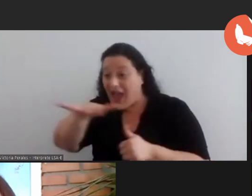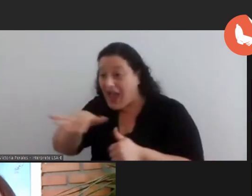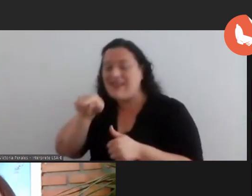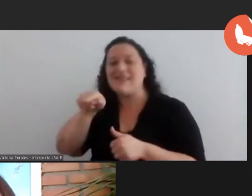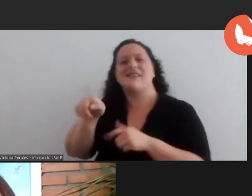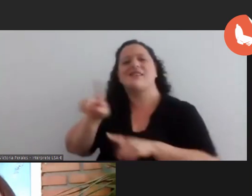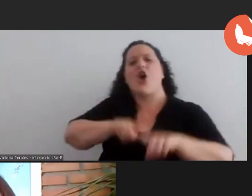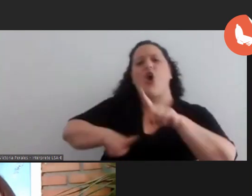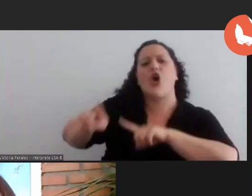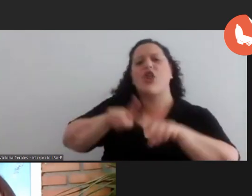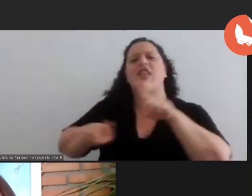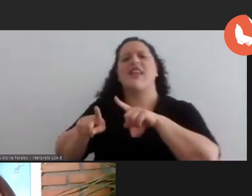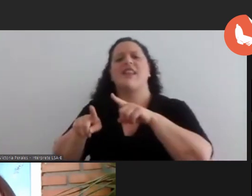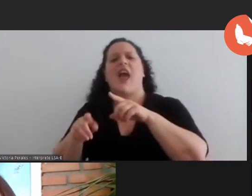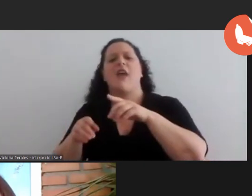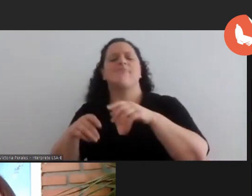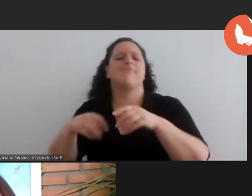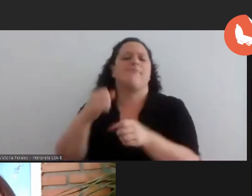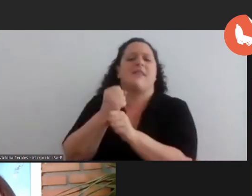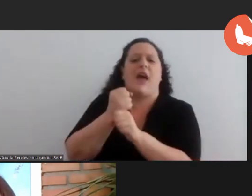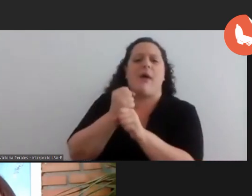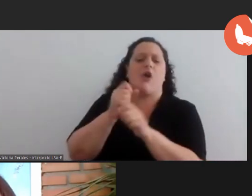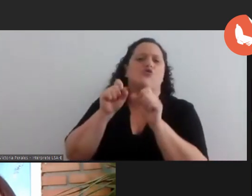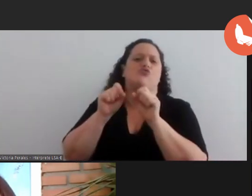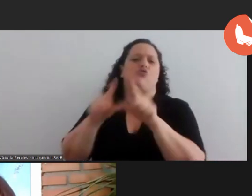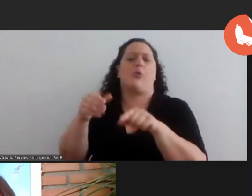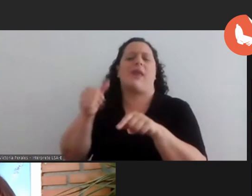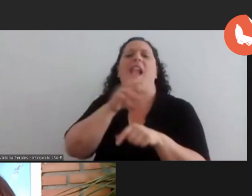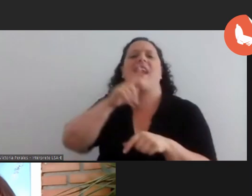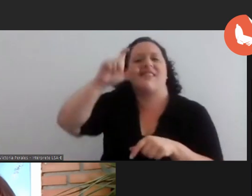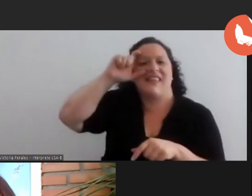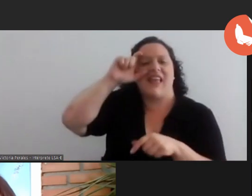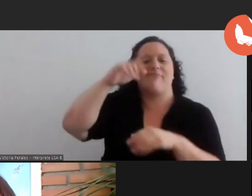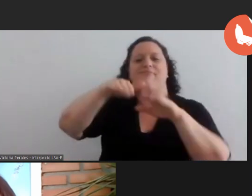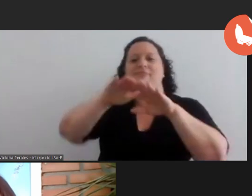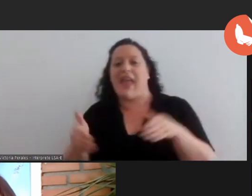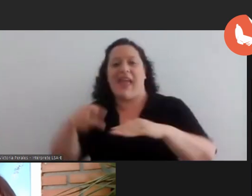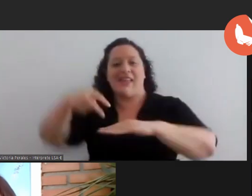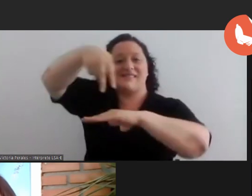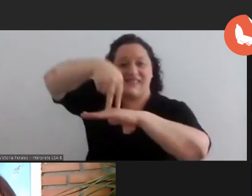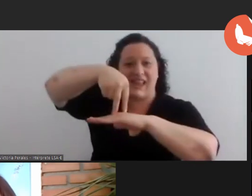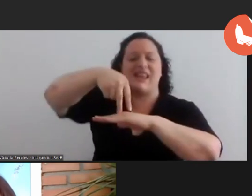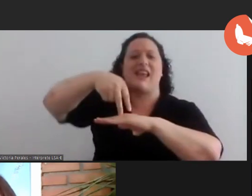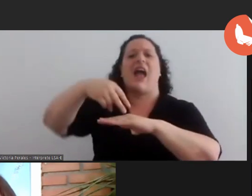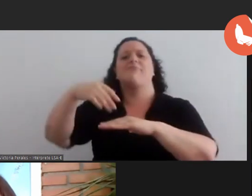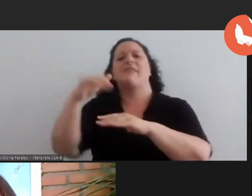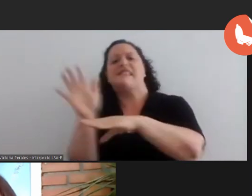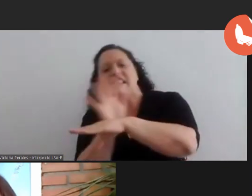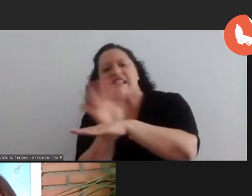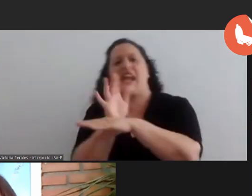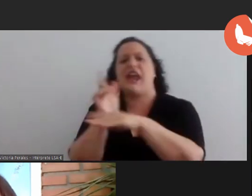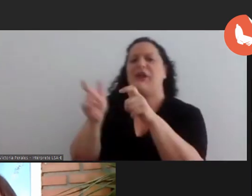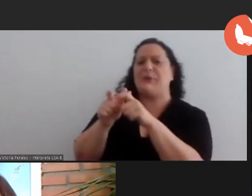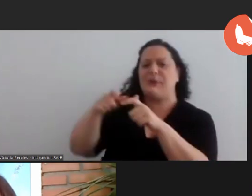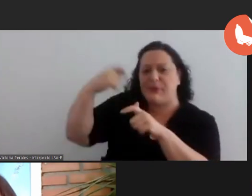related to film music art and video betting for new